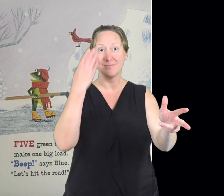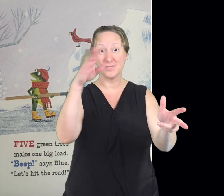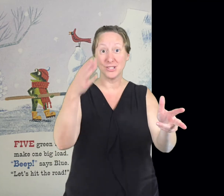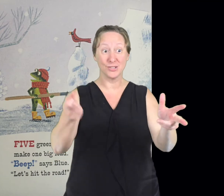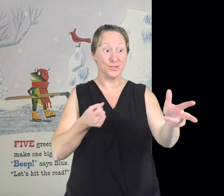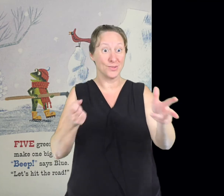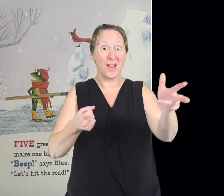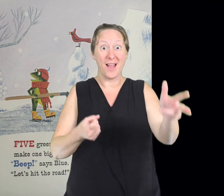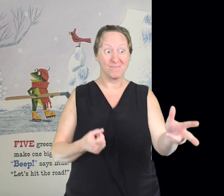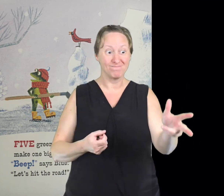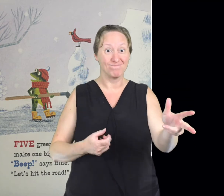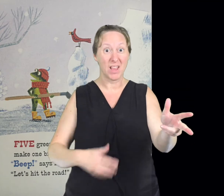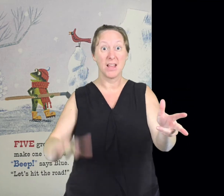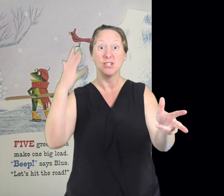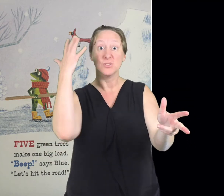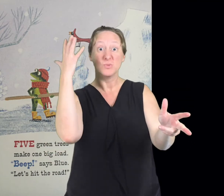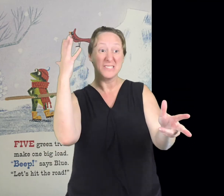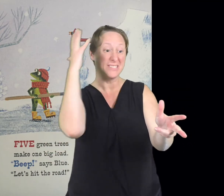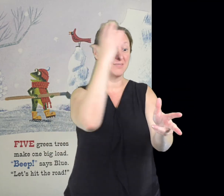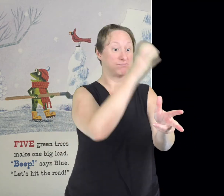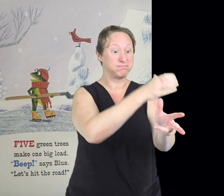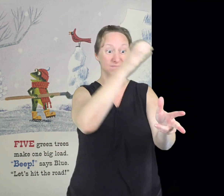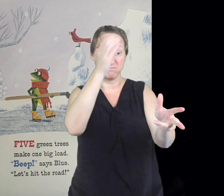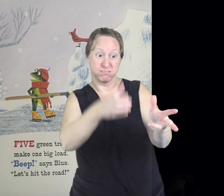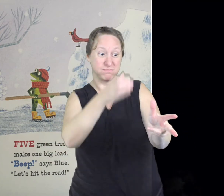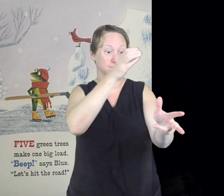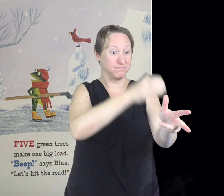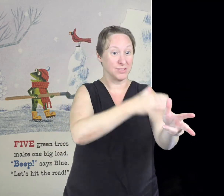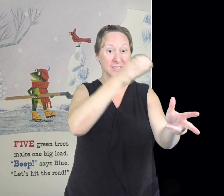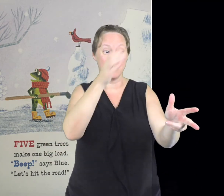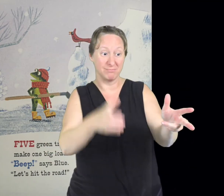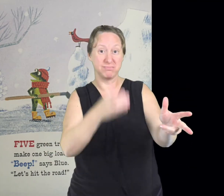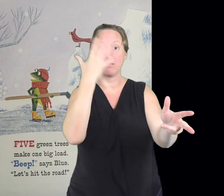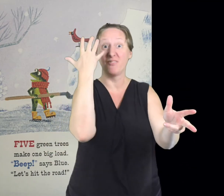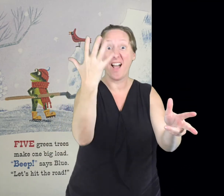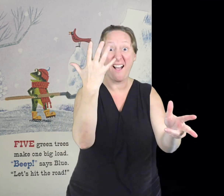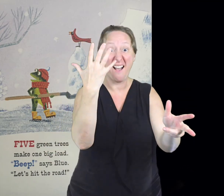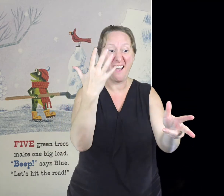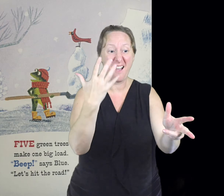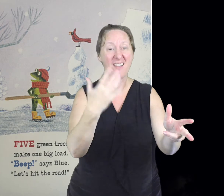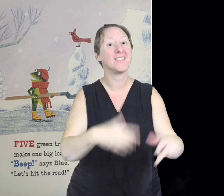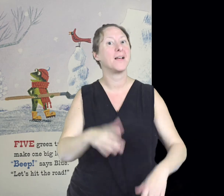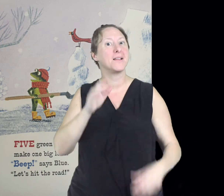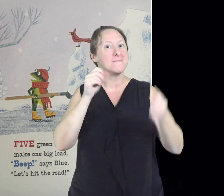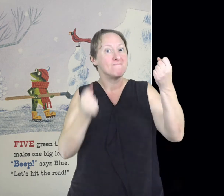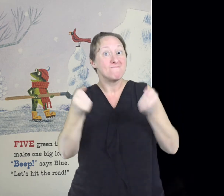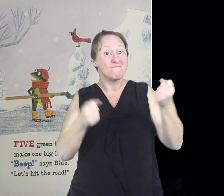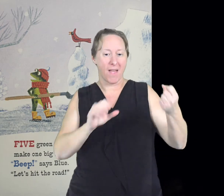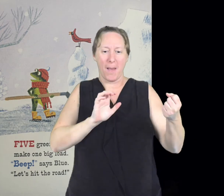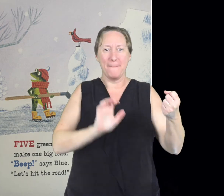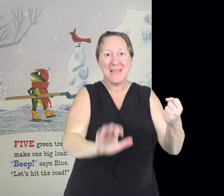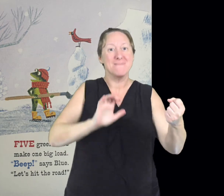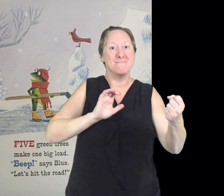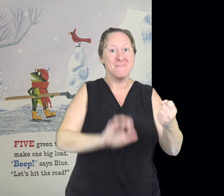five green trees make one big load beep says Blue blue let's hit the road